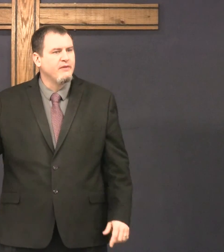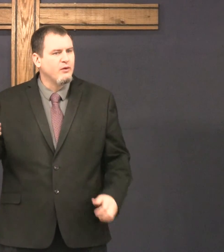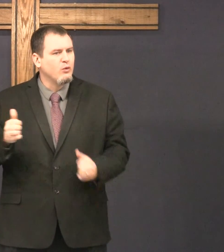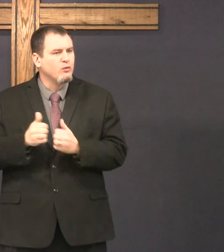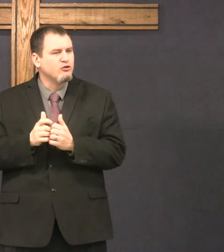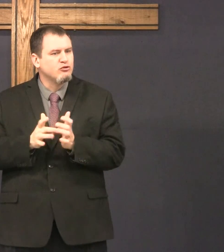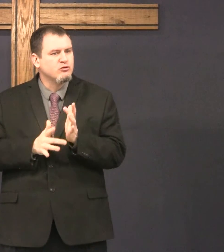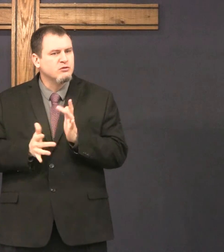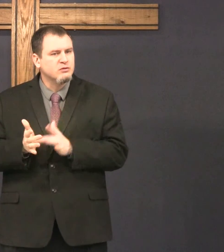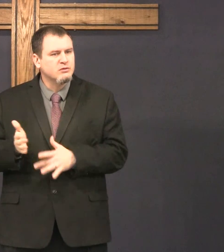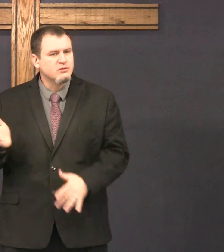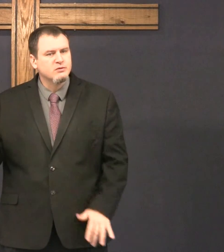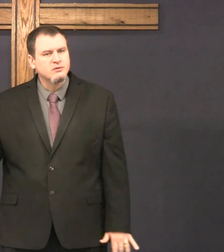I should have missed Jesus.